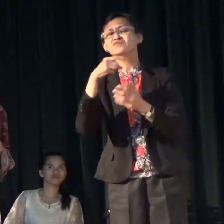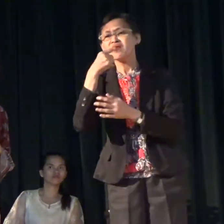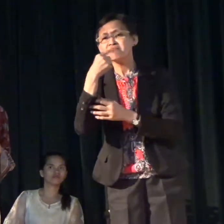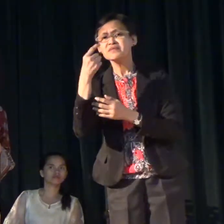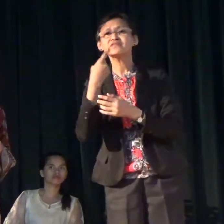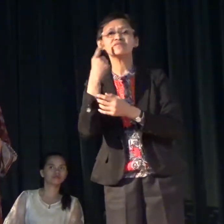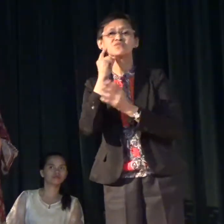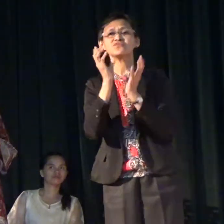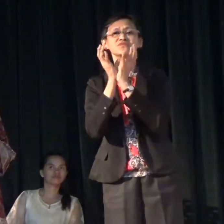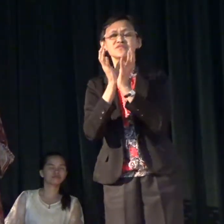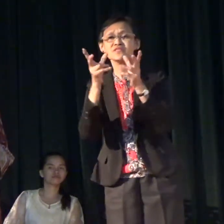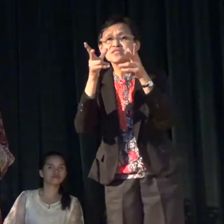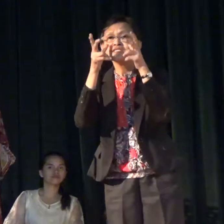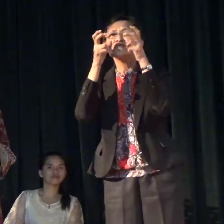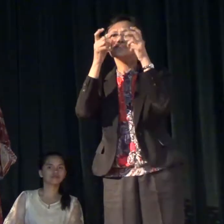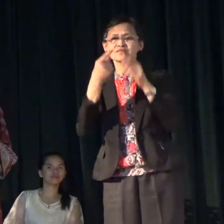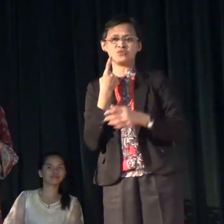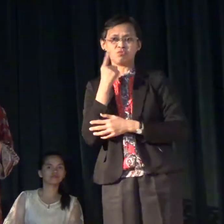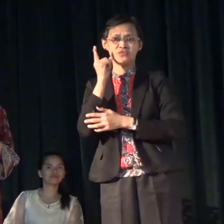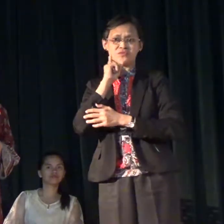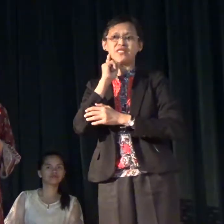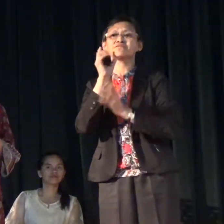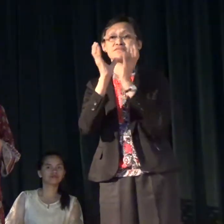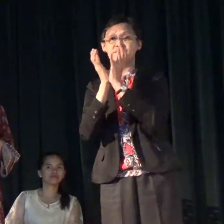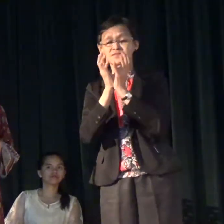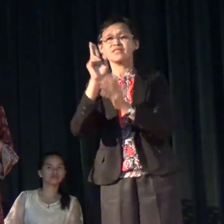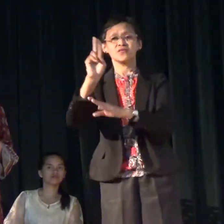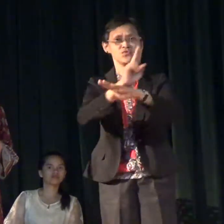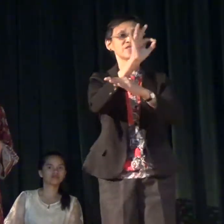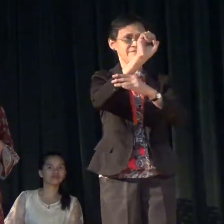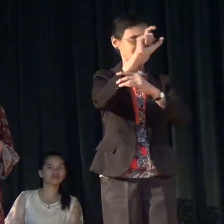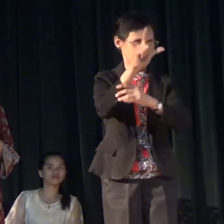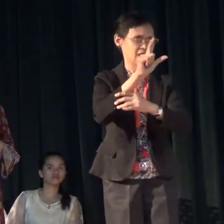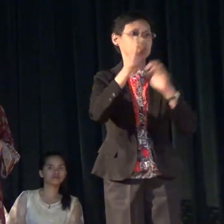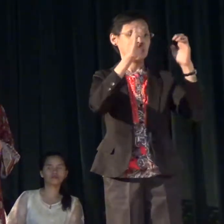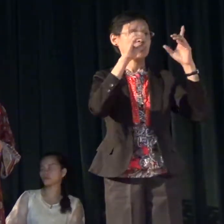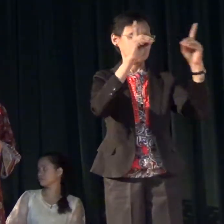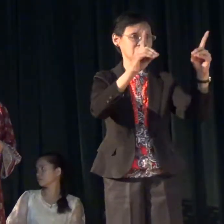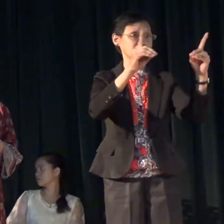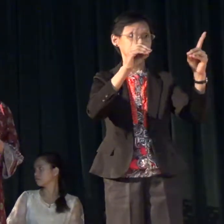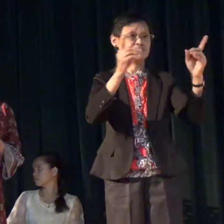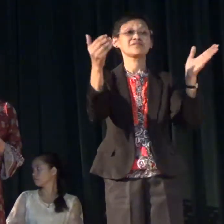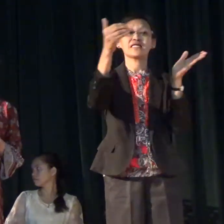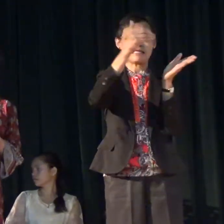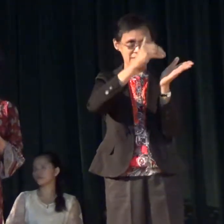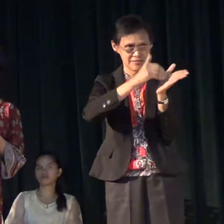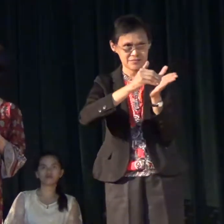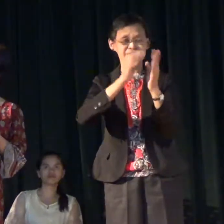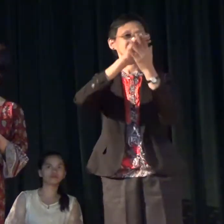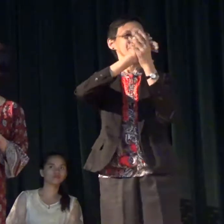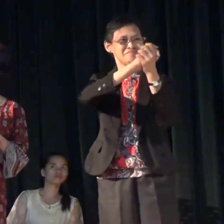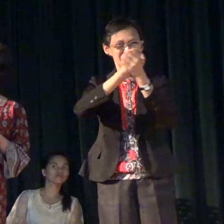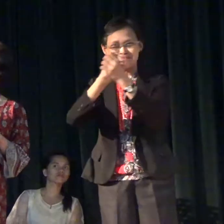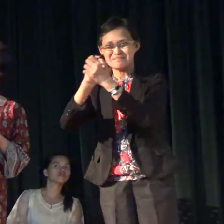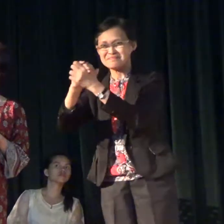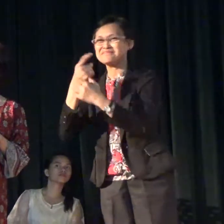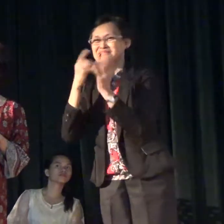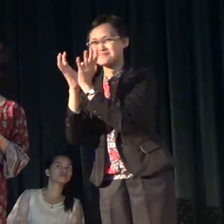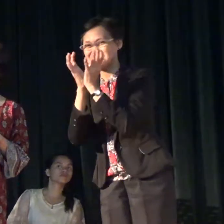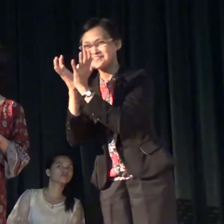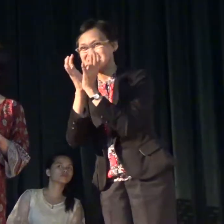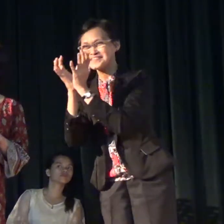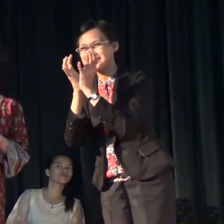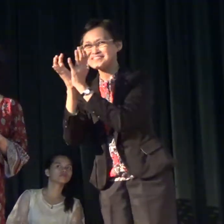makinil tanam tako sa kanila so let's use FSL education and again congratulations to the deaf